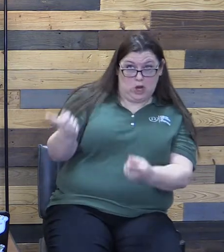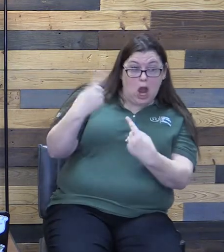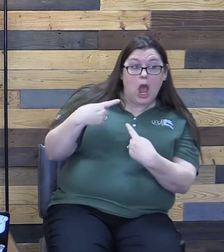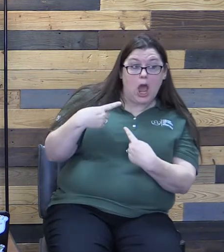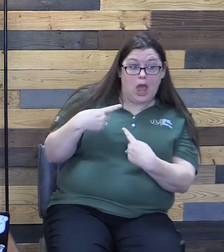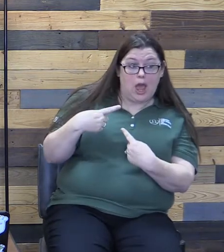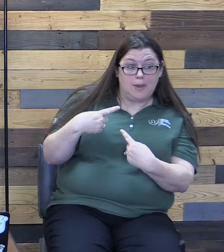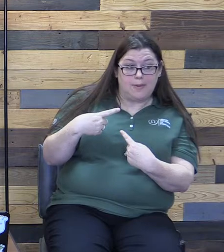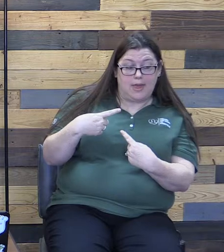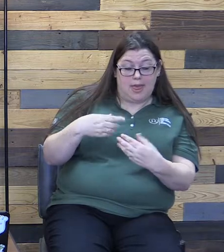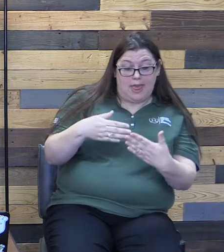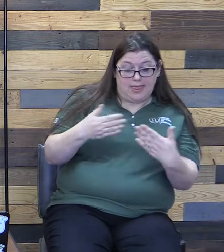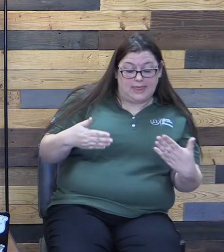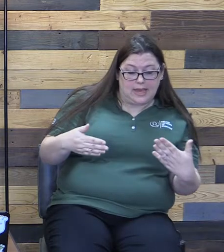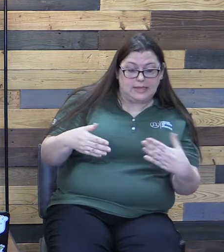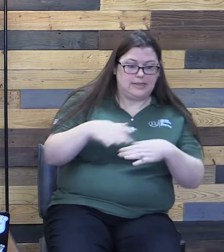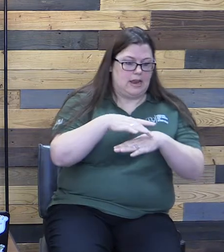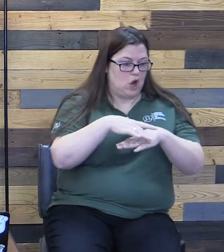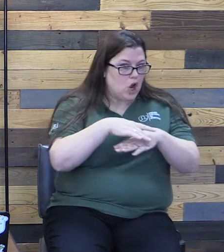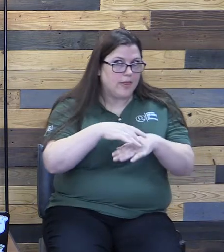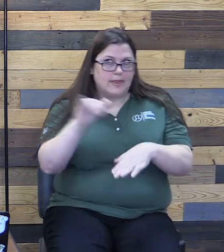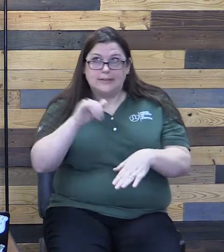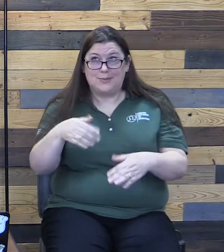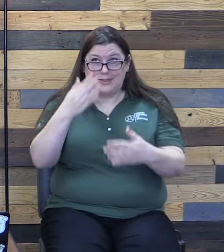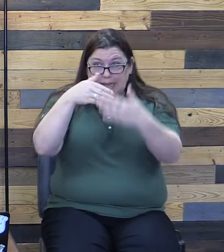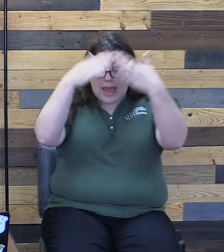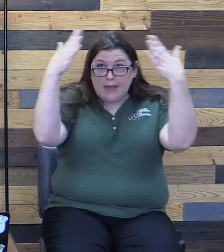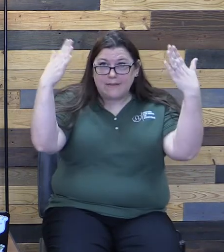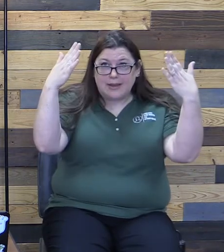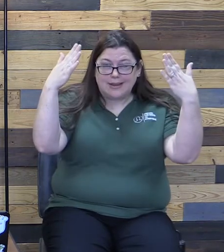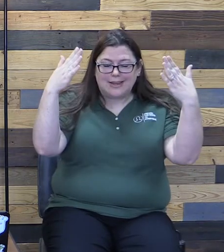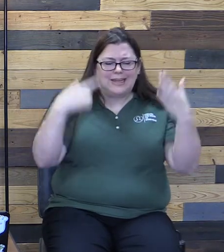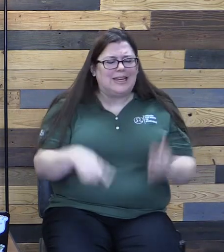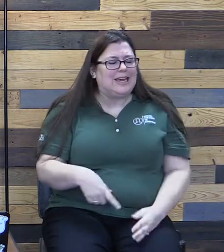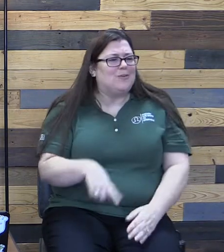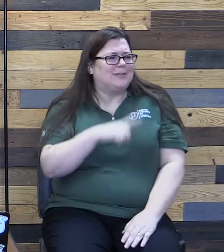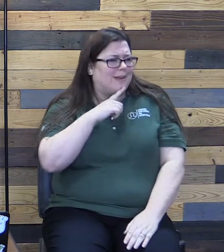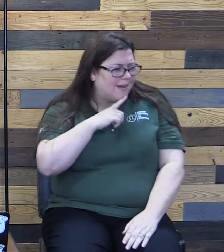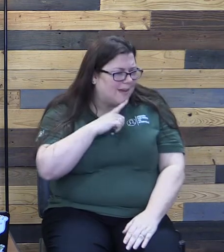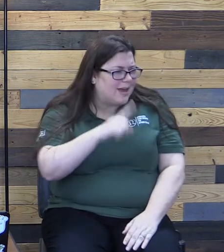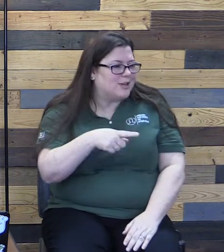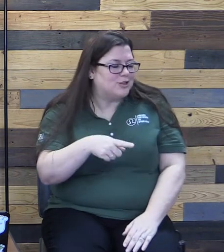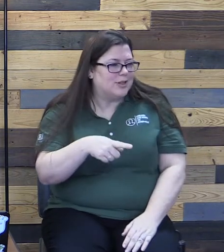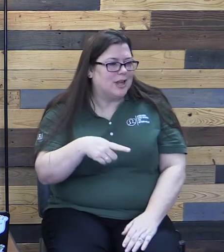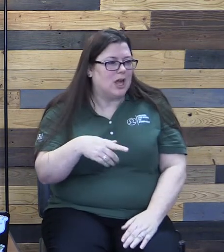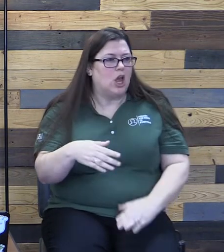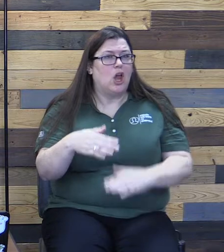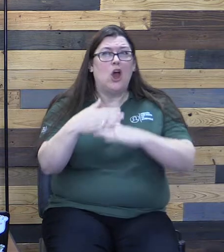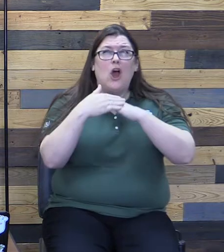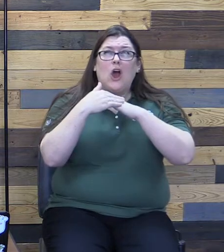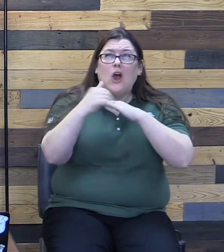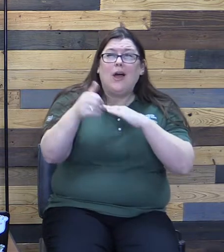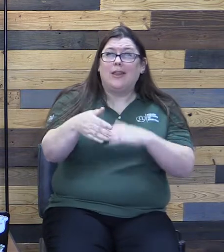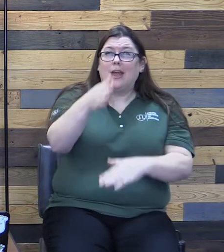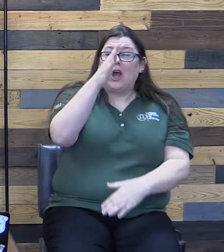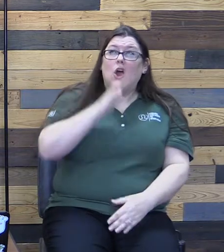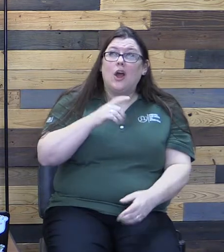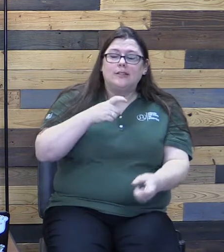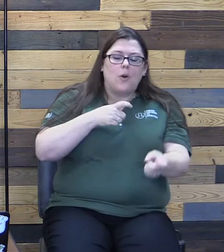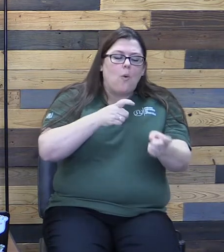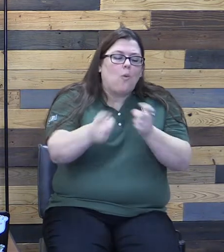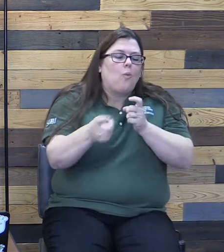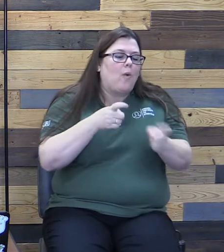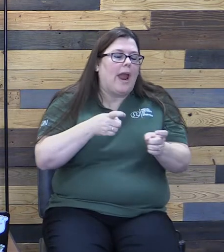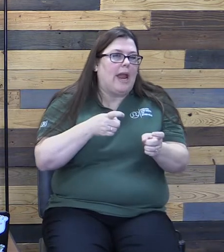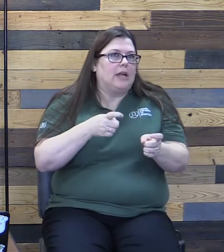on earth as they are in heaven, he was actually calling on God's reign to come here to the earth. So again,